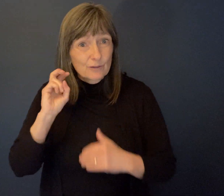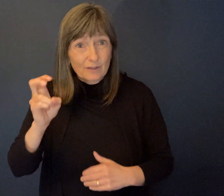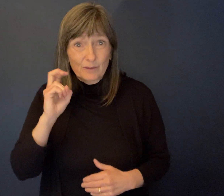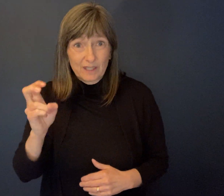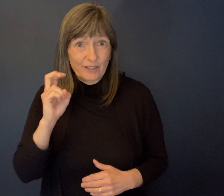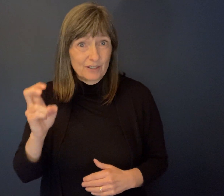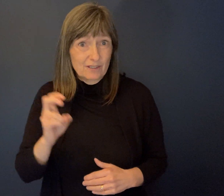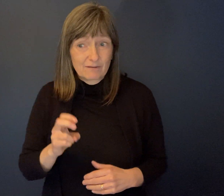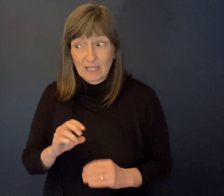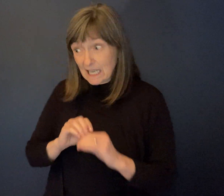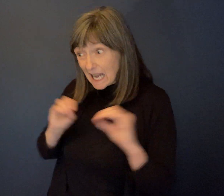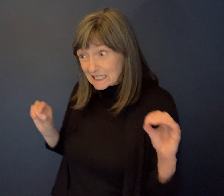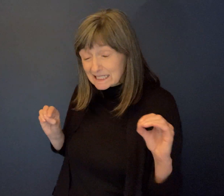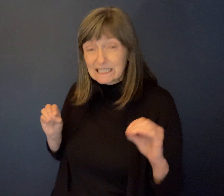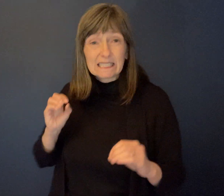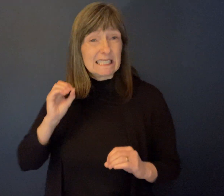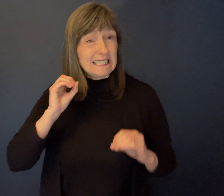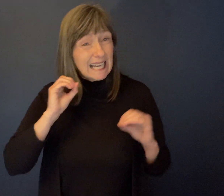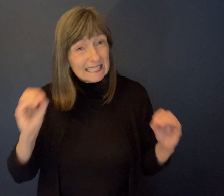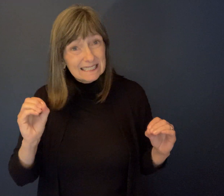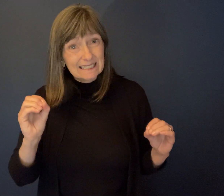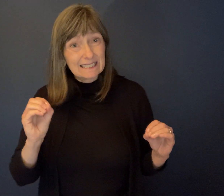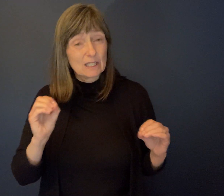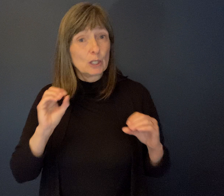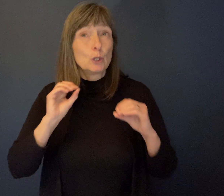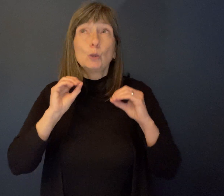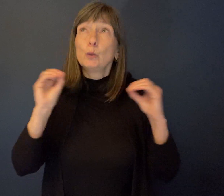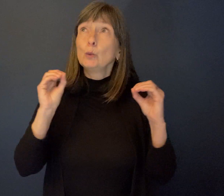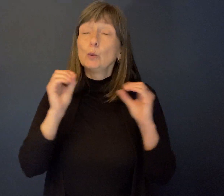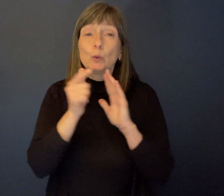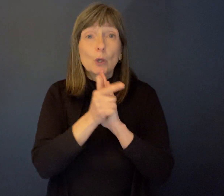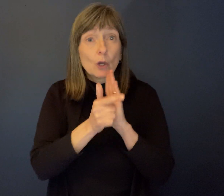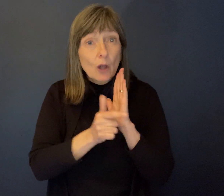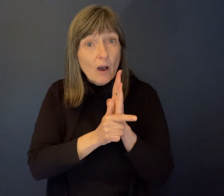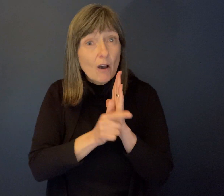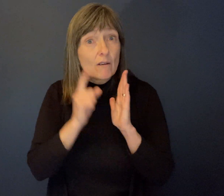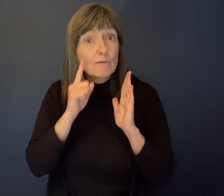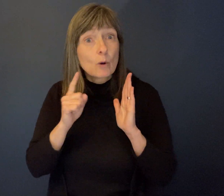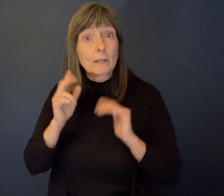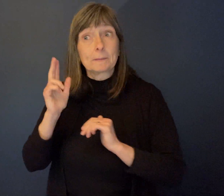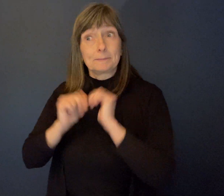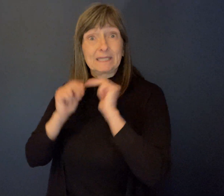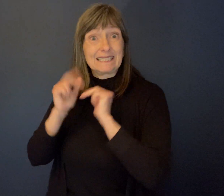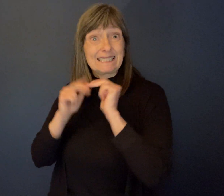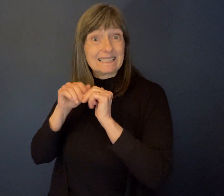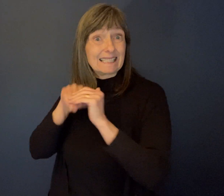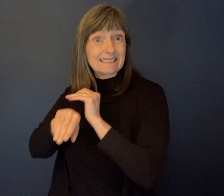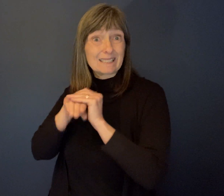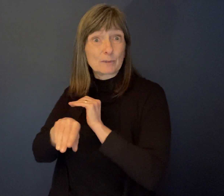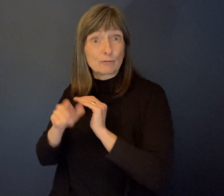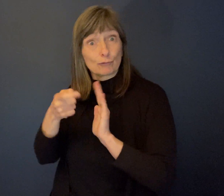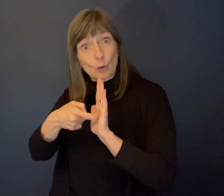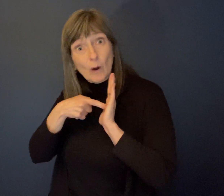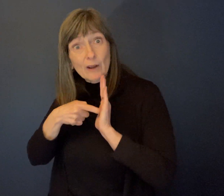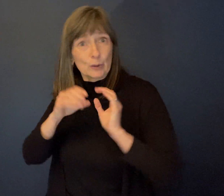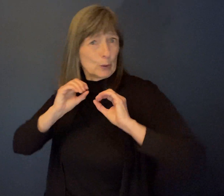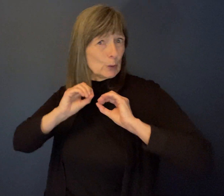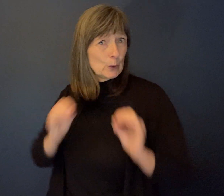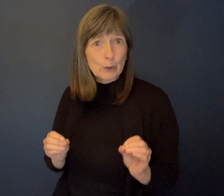None. None. There was no legislation covering the accessibility of public buildings. Housing